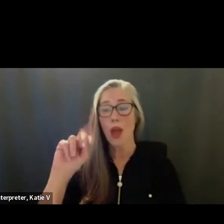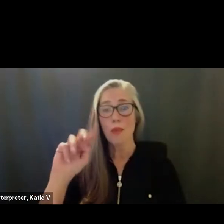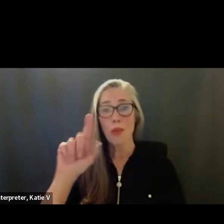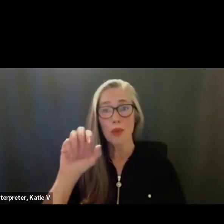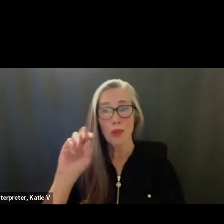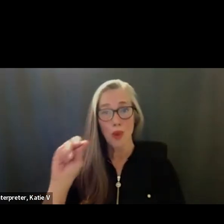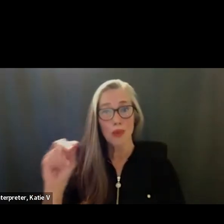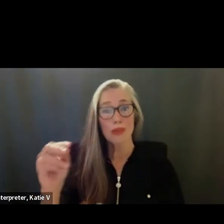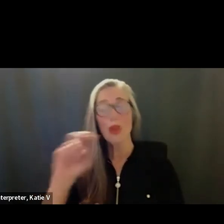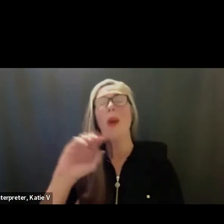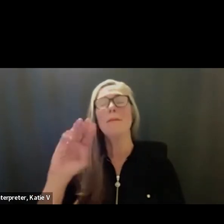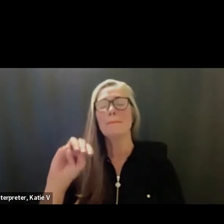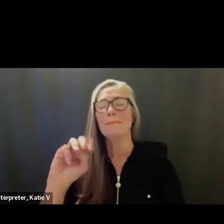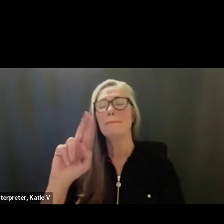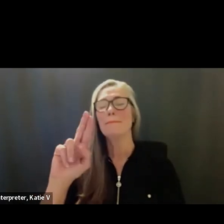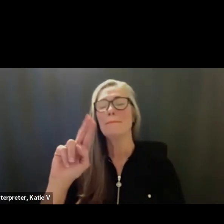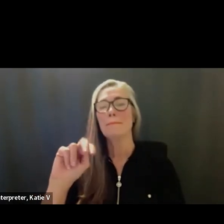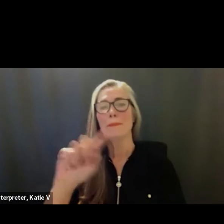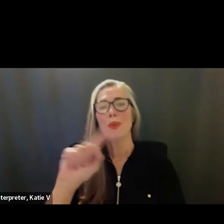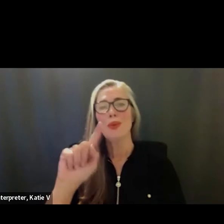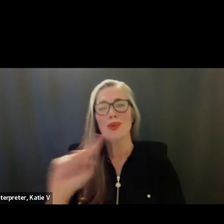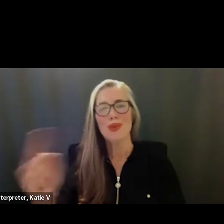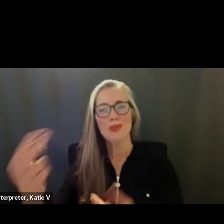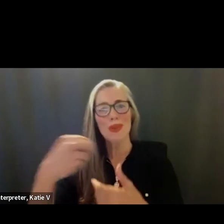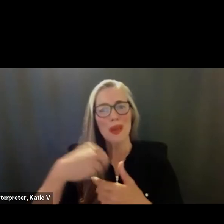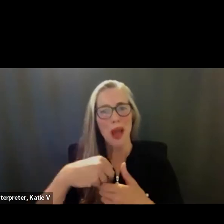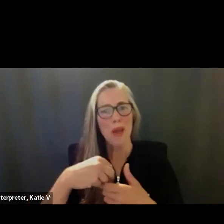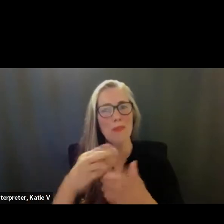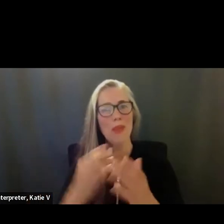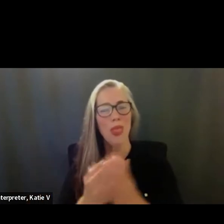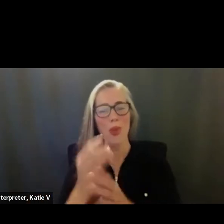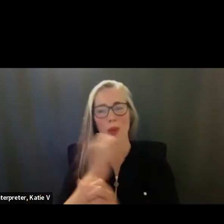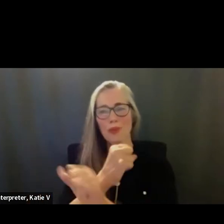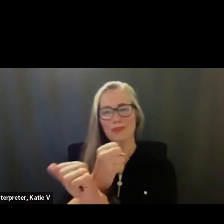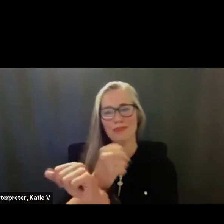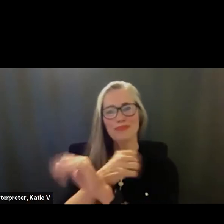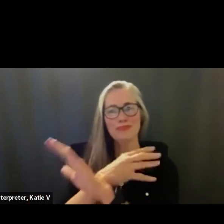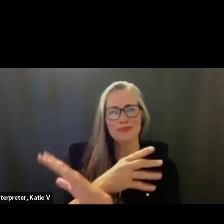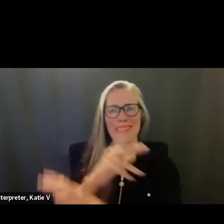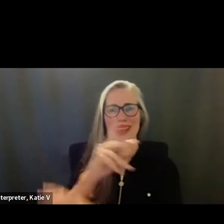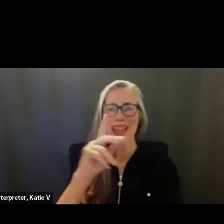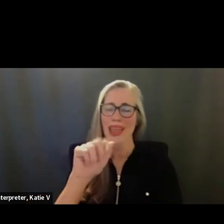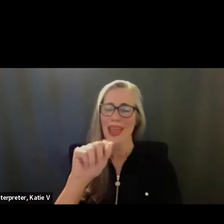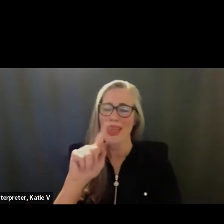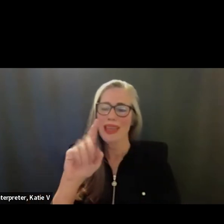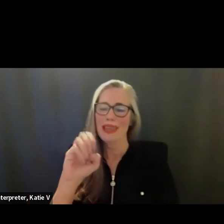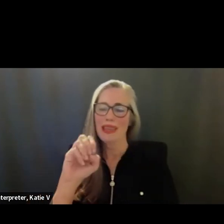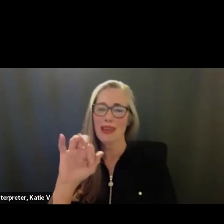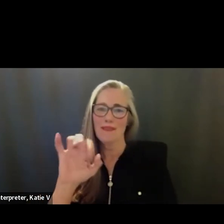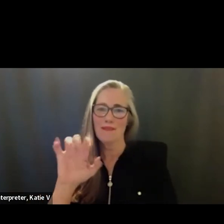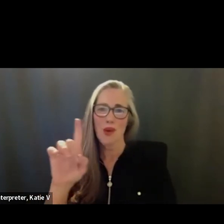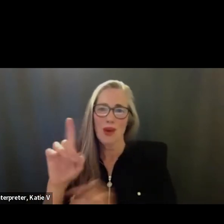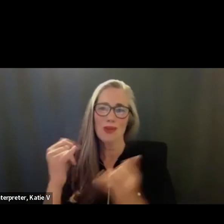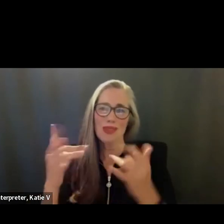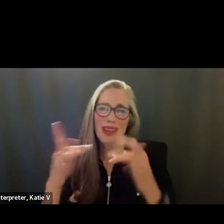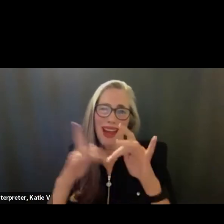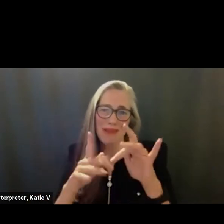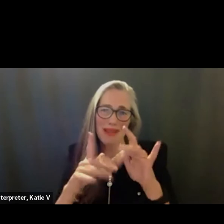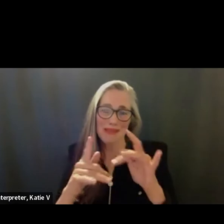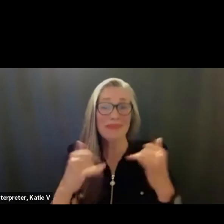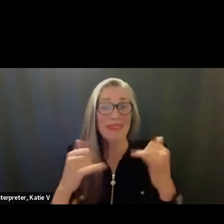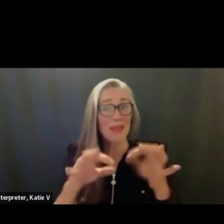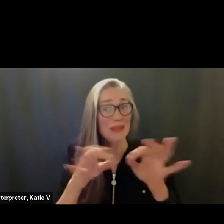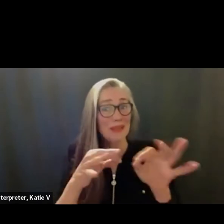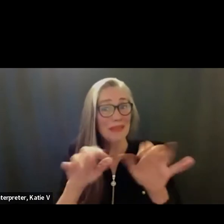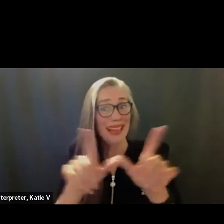virtual. She'll be in the virtual land participating here and Ms. Kate Ford is absent today. So we will move to language access.